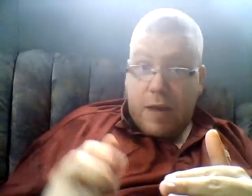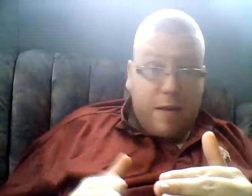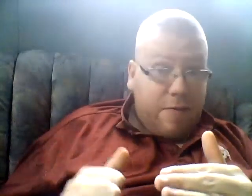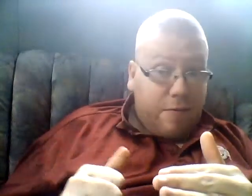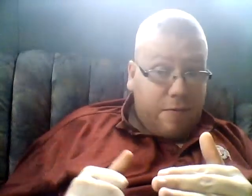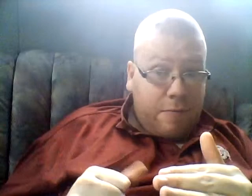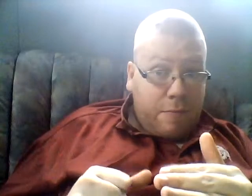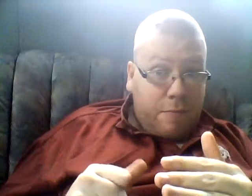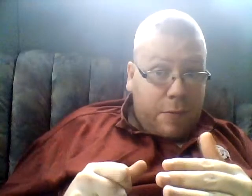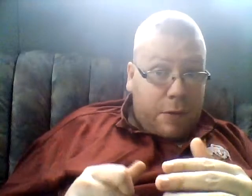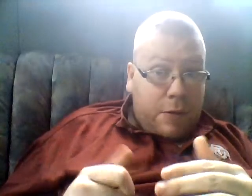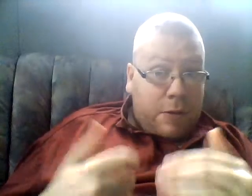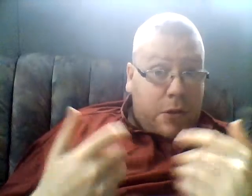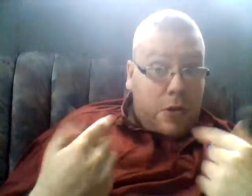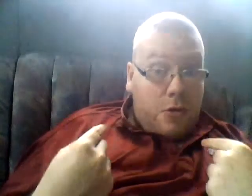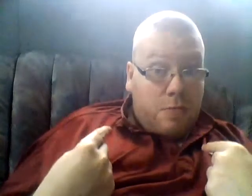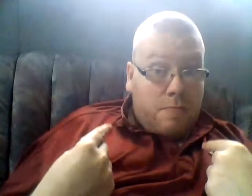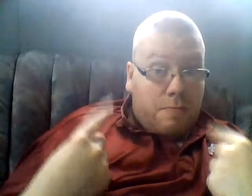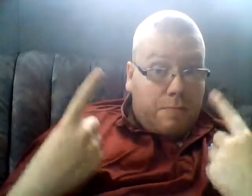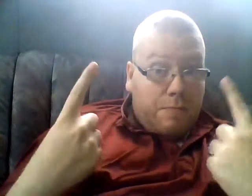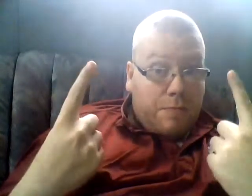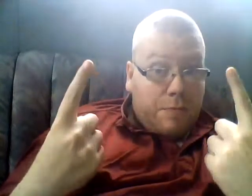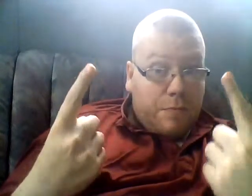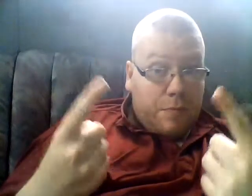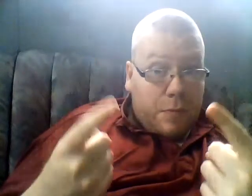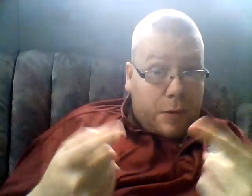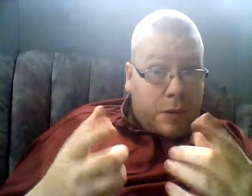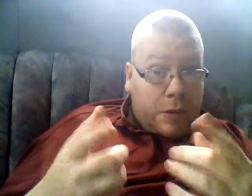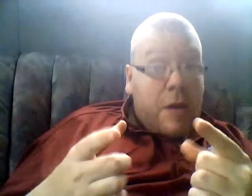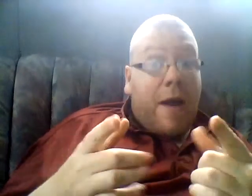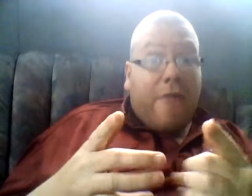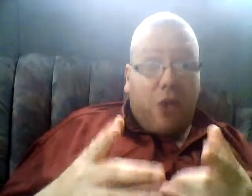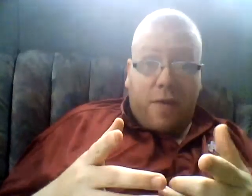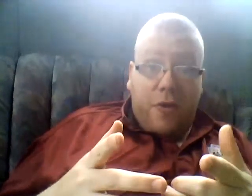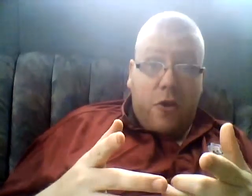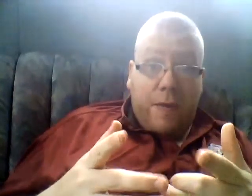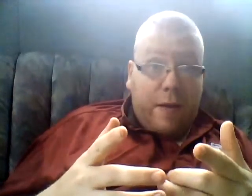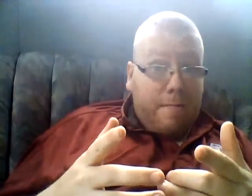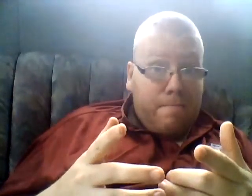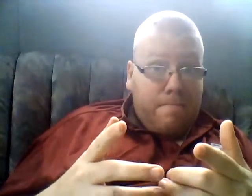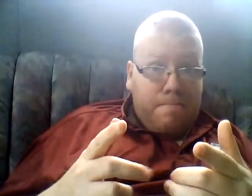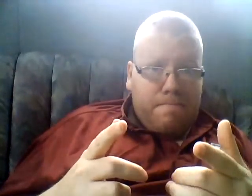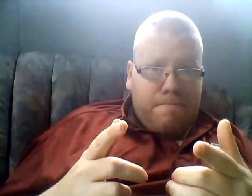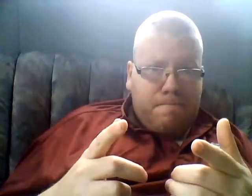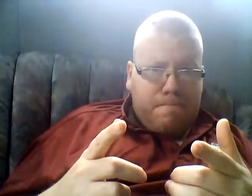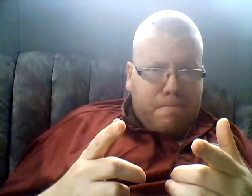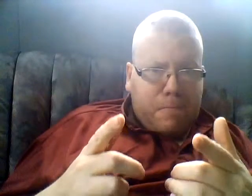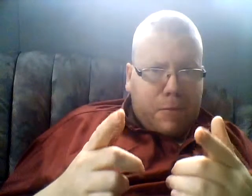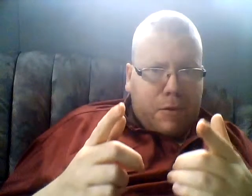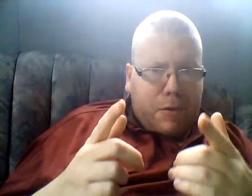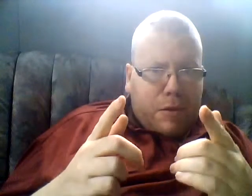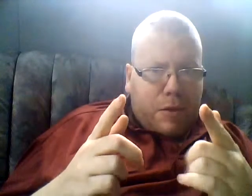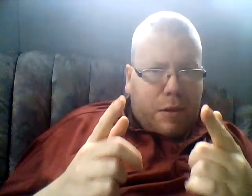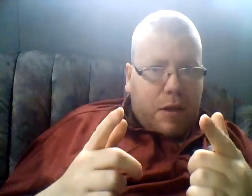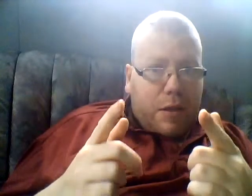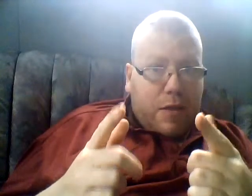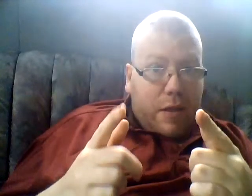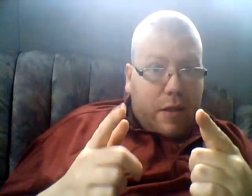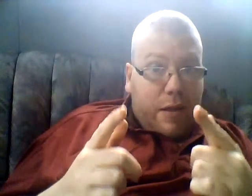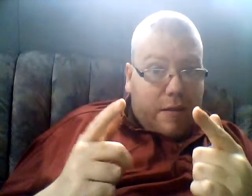to a photo of you because it's